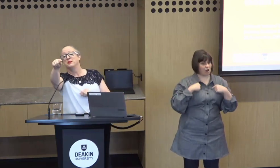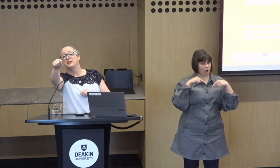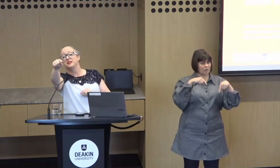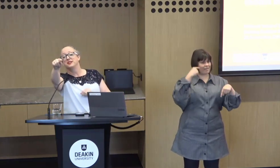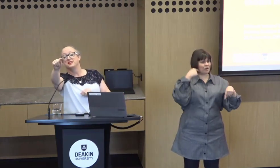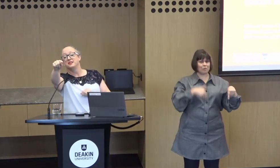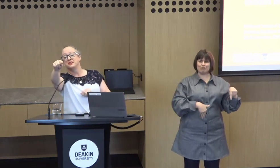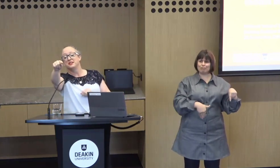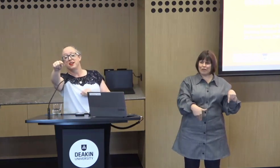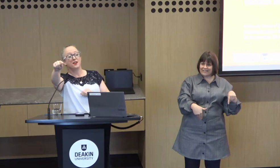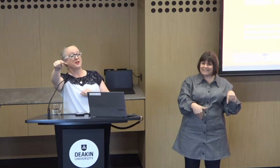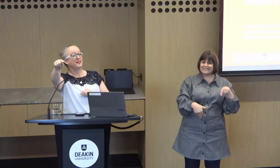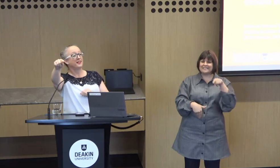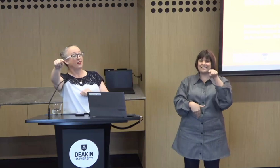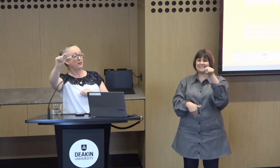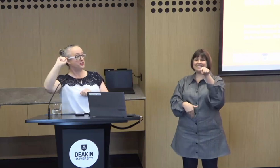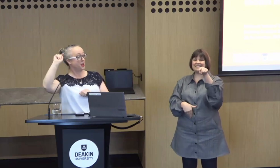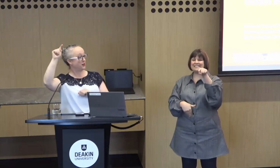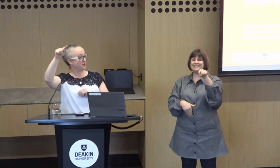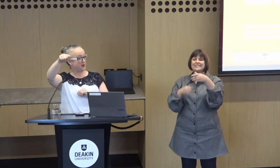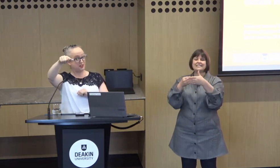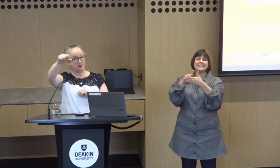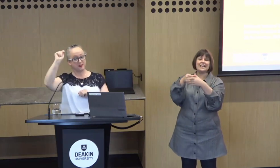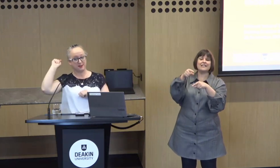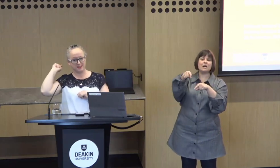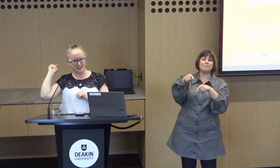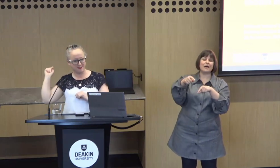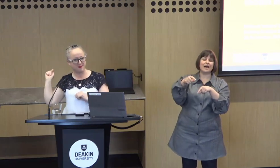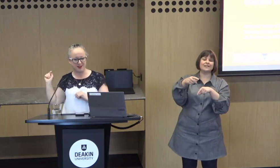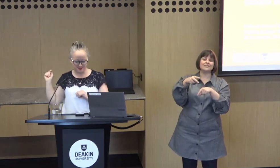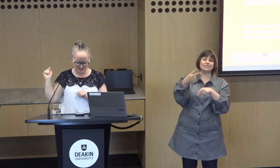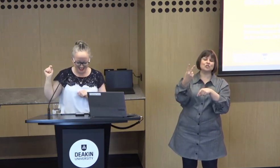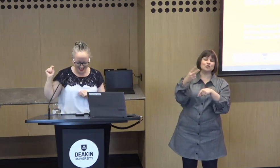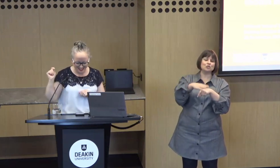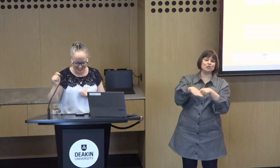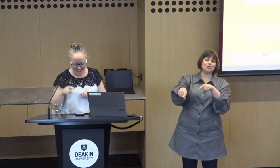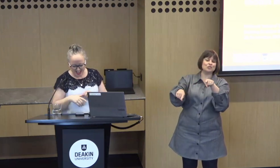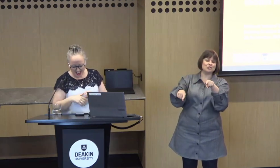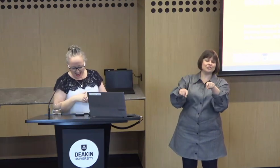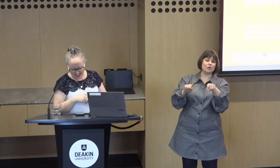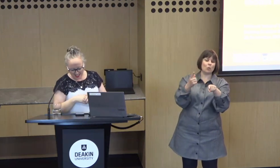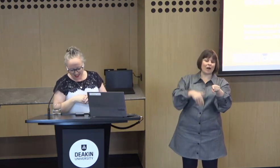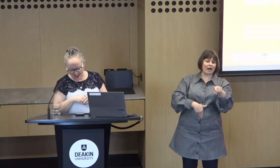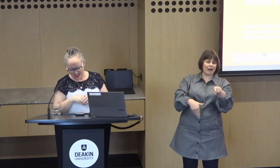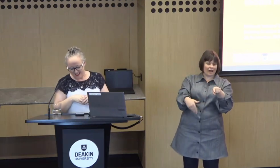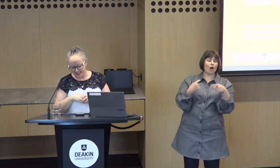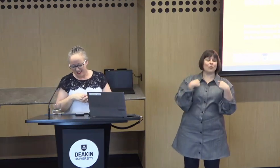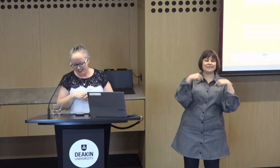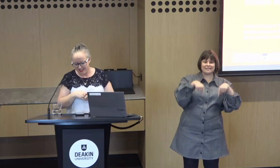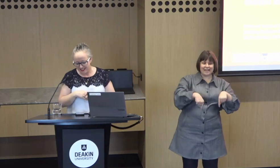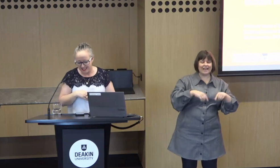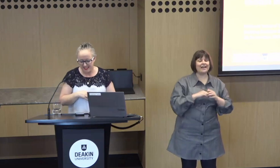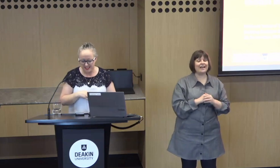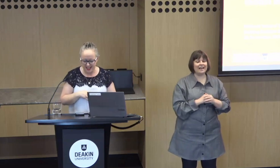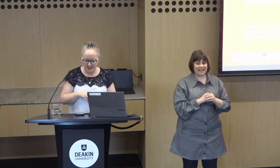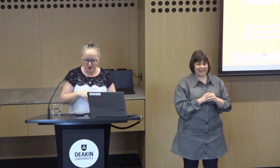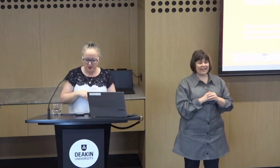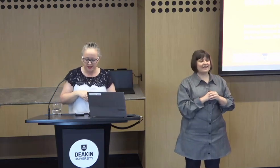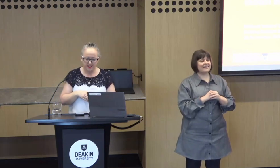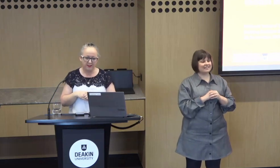with the younger of my two over there, but I was there. And since then hosted a